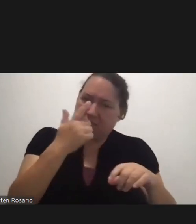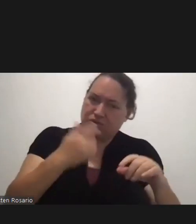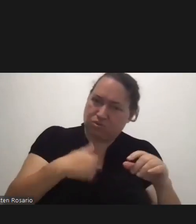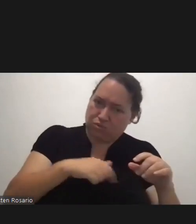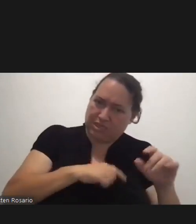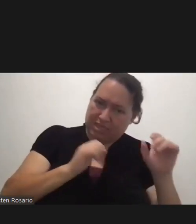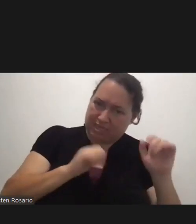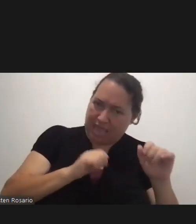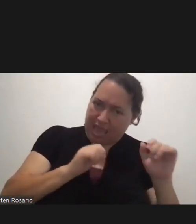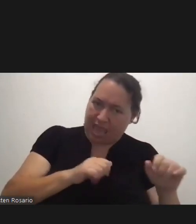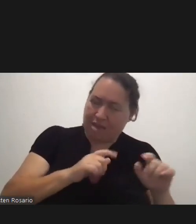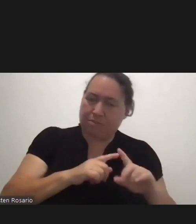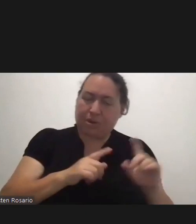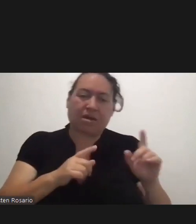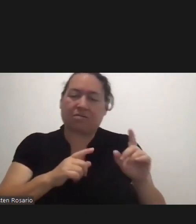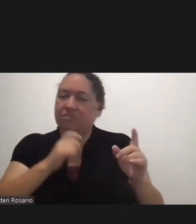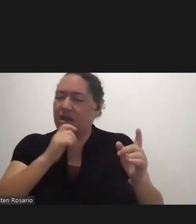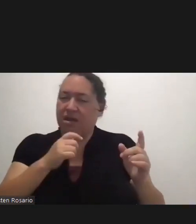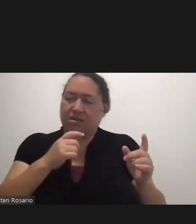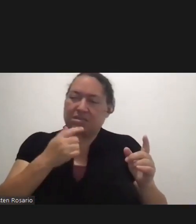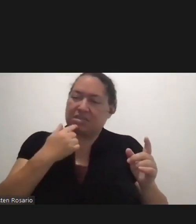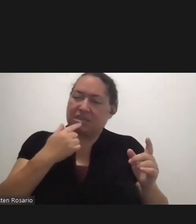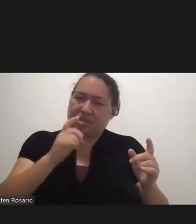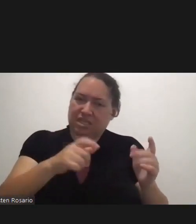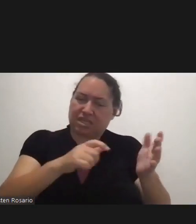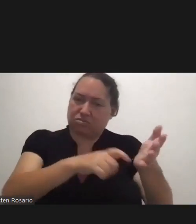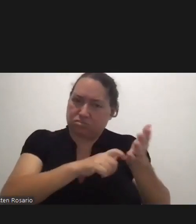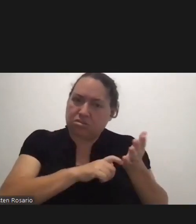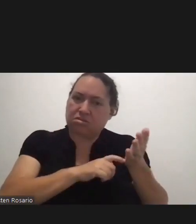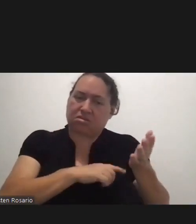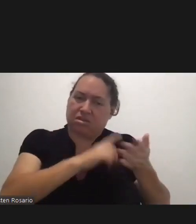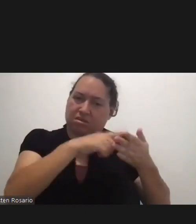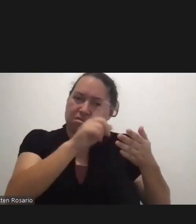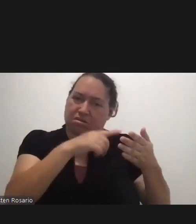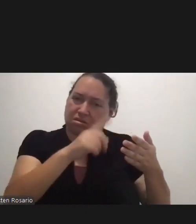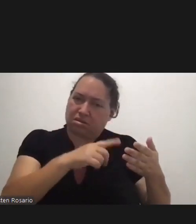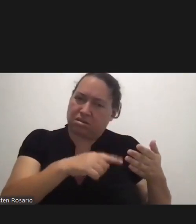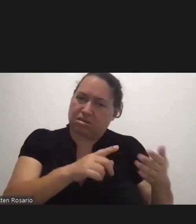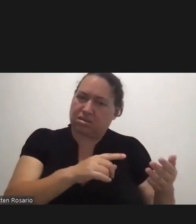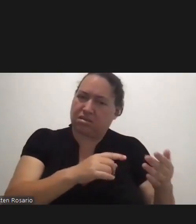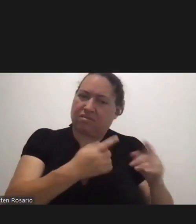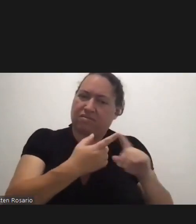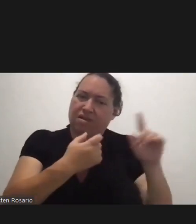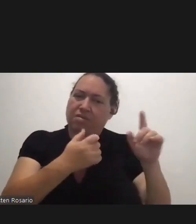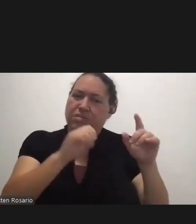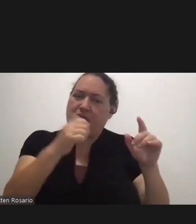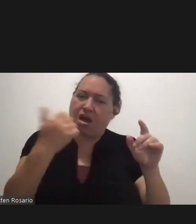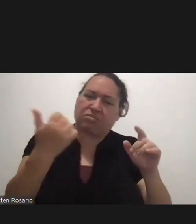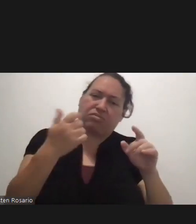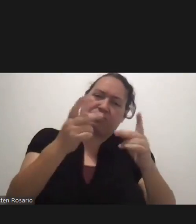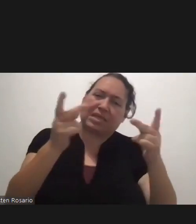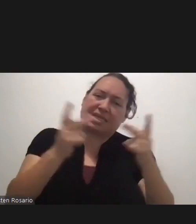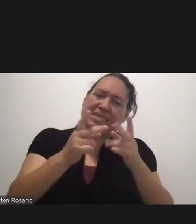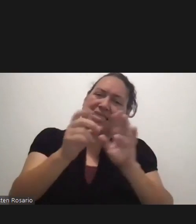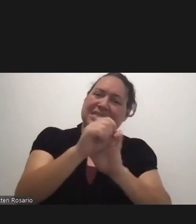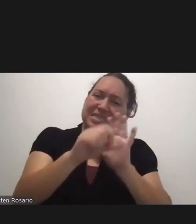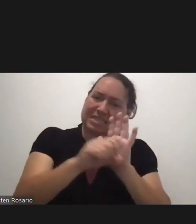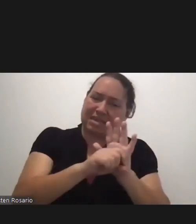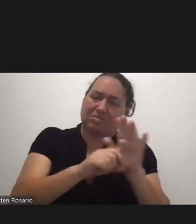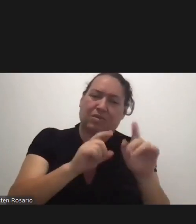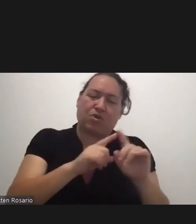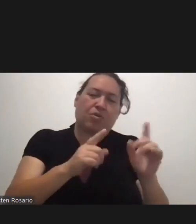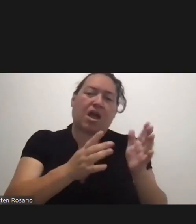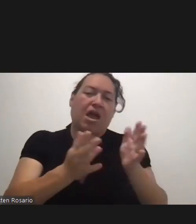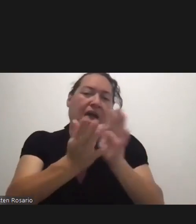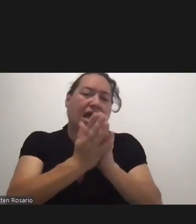Requiring A Standardized Form Of Verification That Comes From Anywhere In The States We Are Asking For Some Kind Of Verification